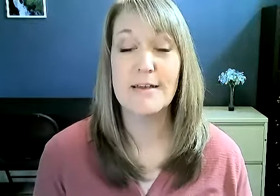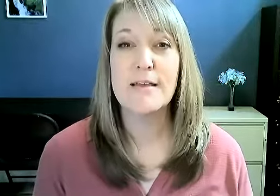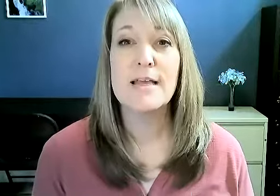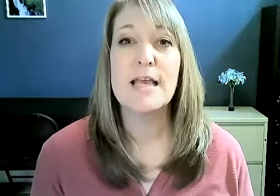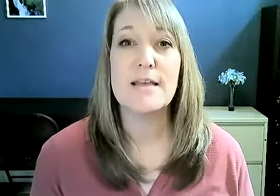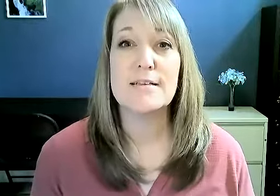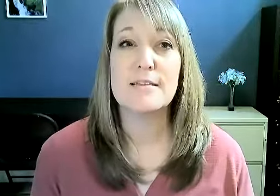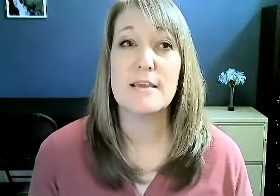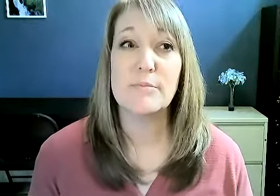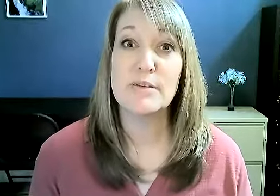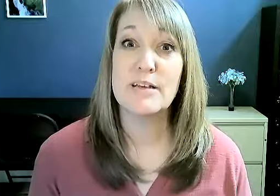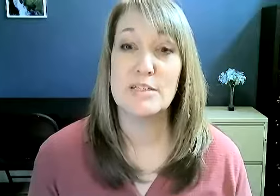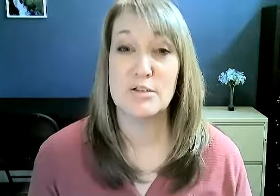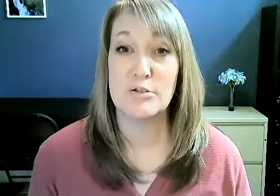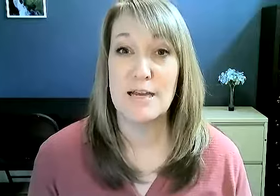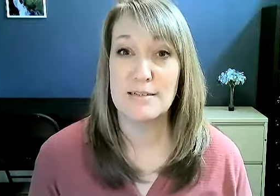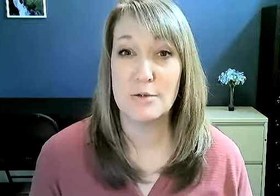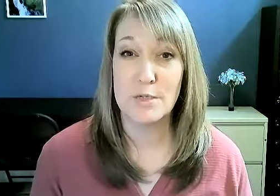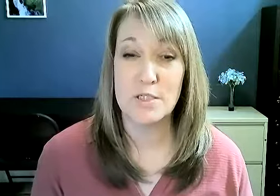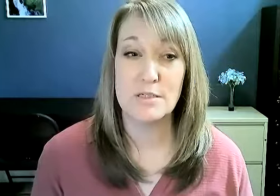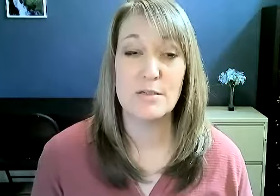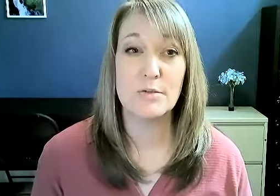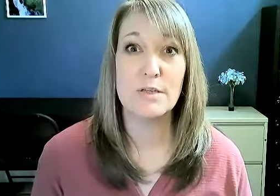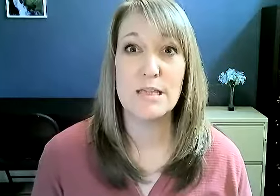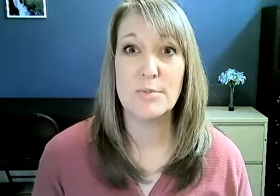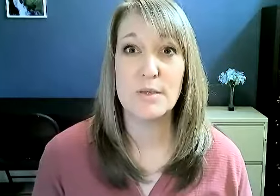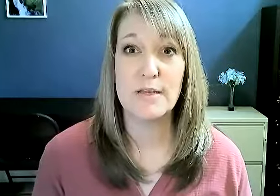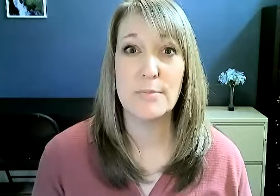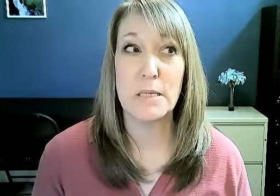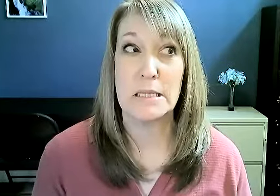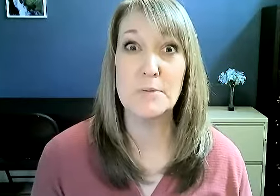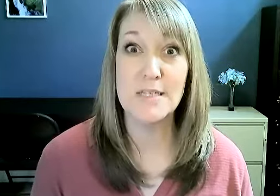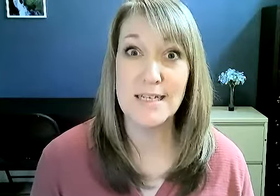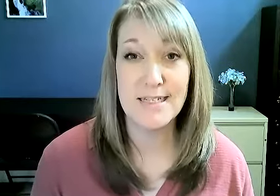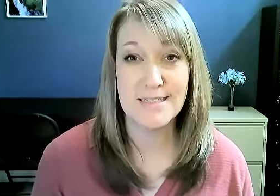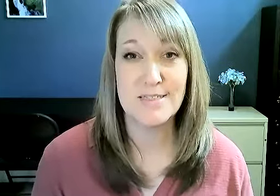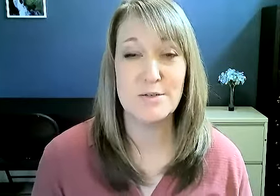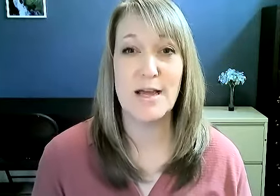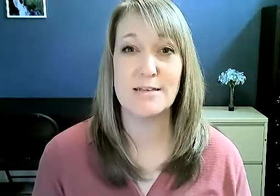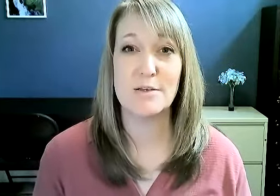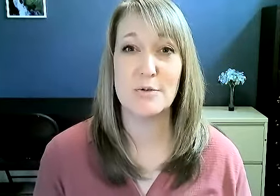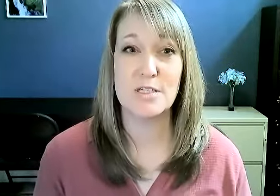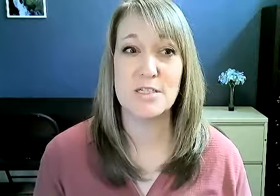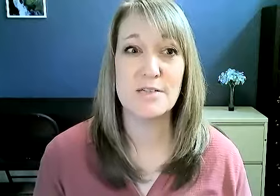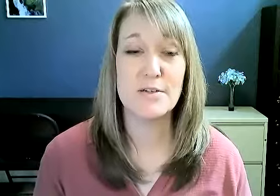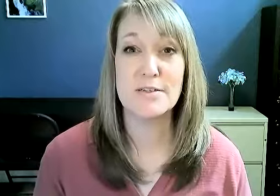is the ability to ask questions, not only the ability, but the willingness to ask questions. If there's